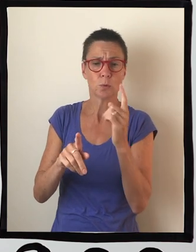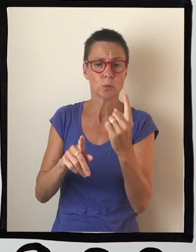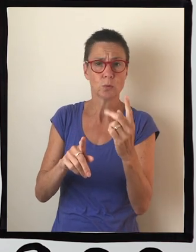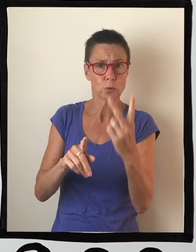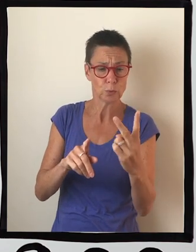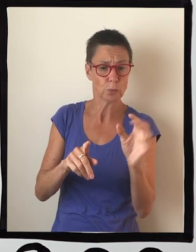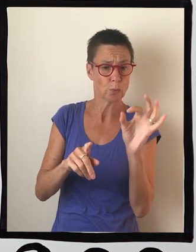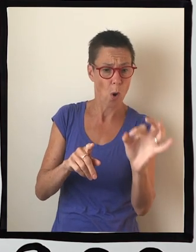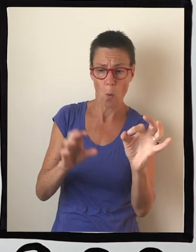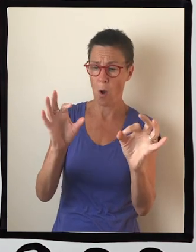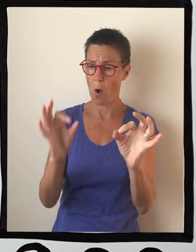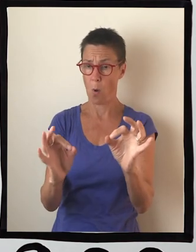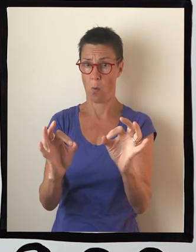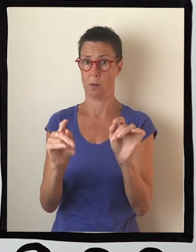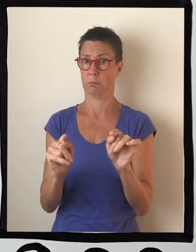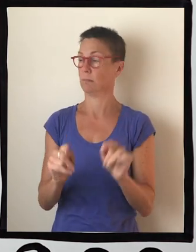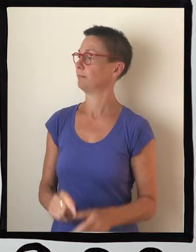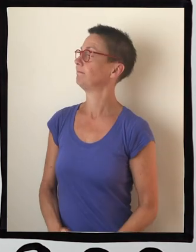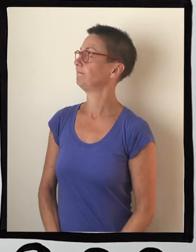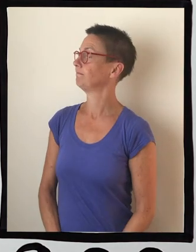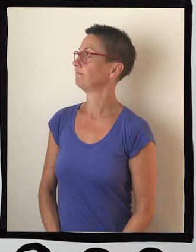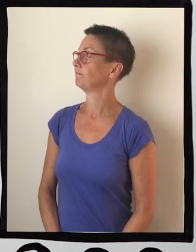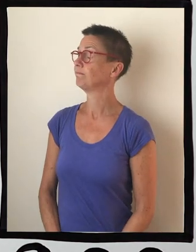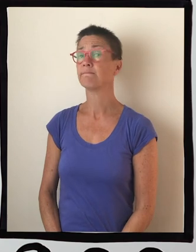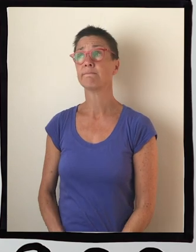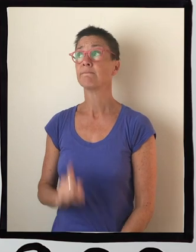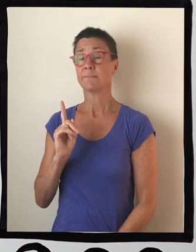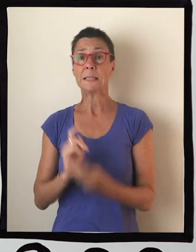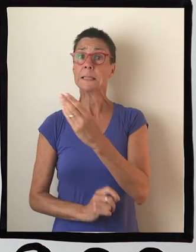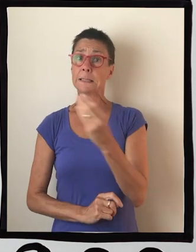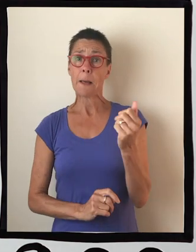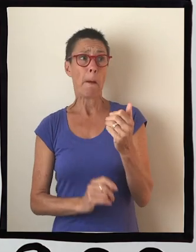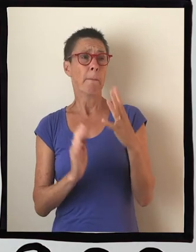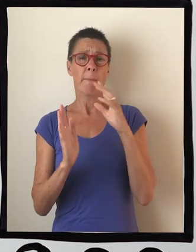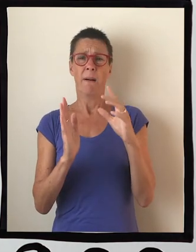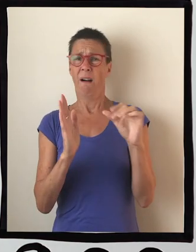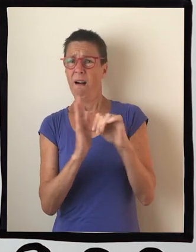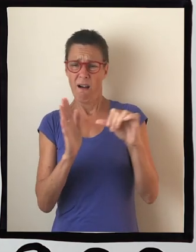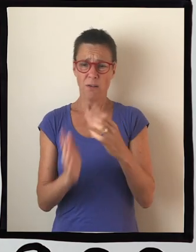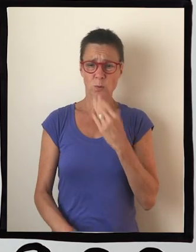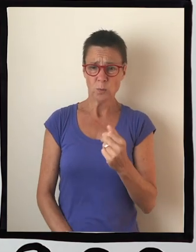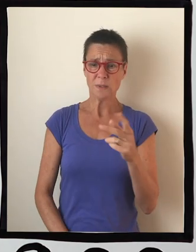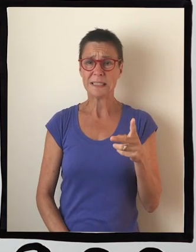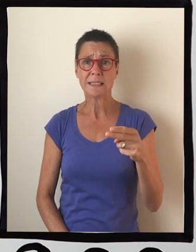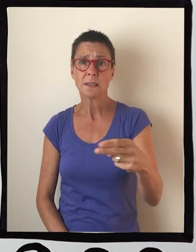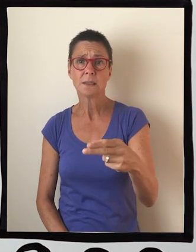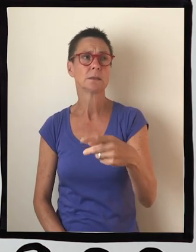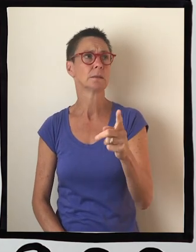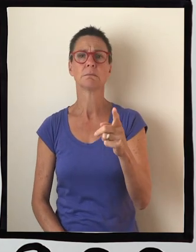on either side of the foot. Well, people might struggle with using scissors because they're quite difficult, so don't be afraid to